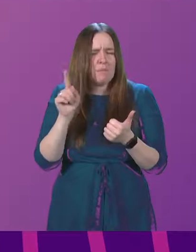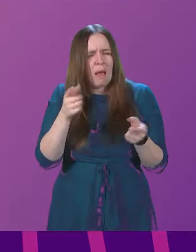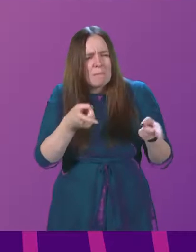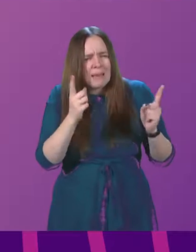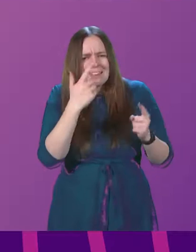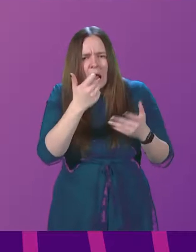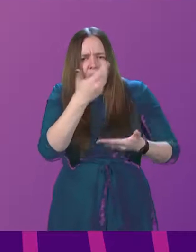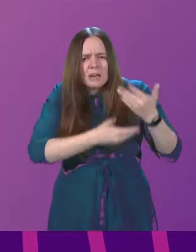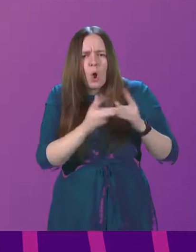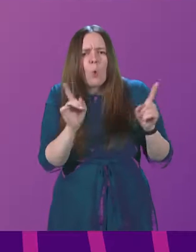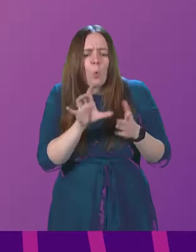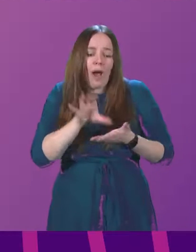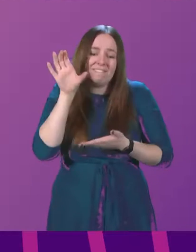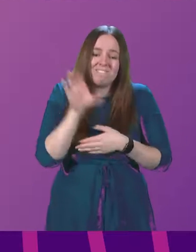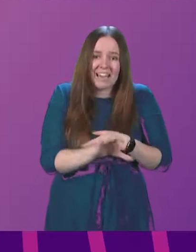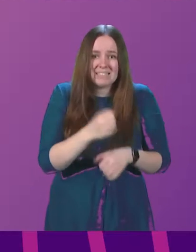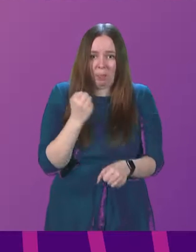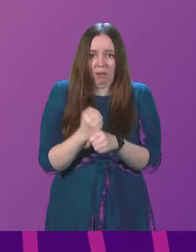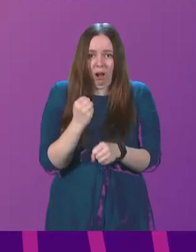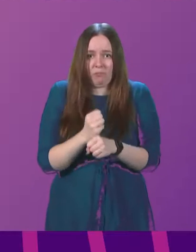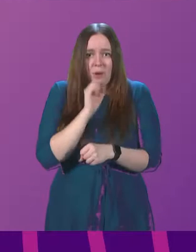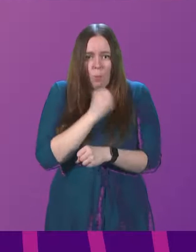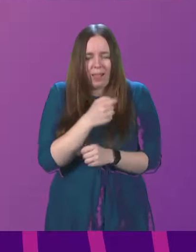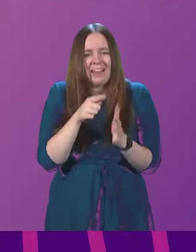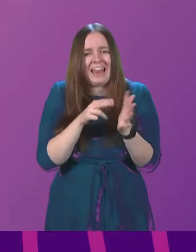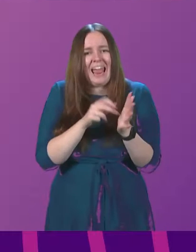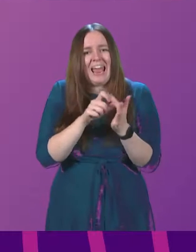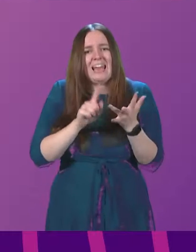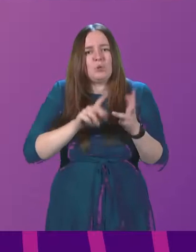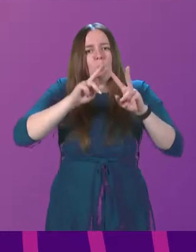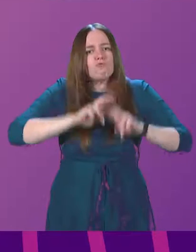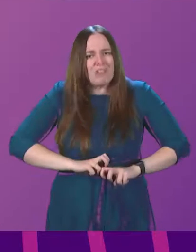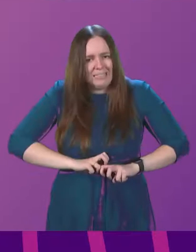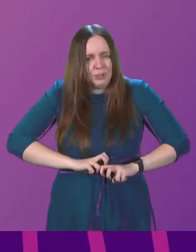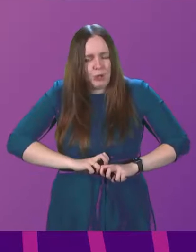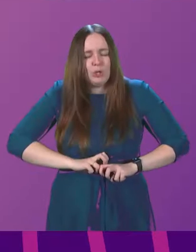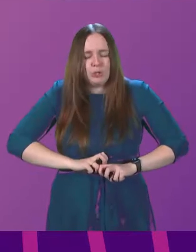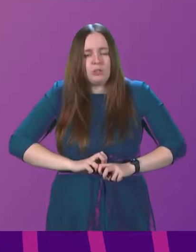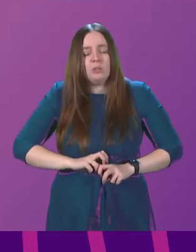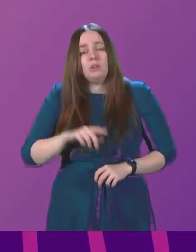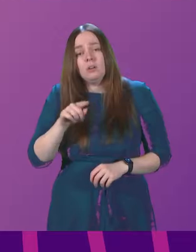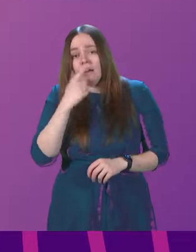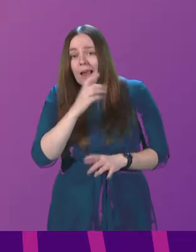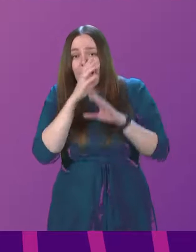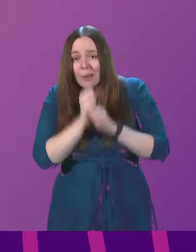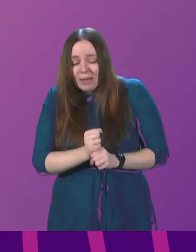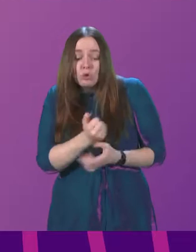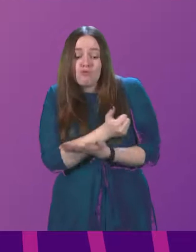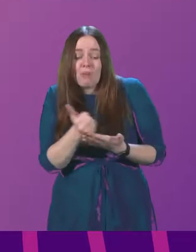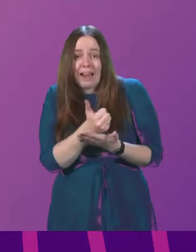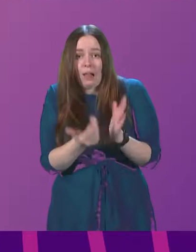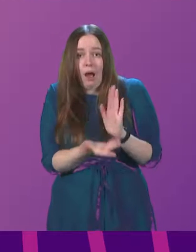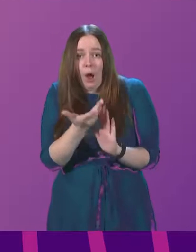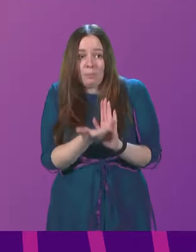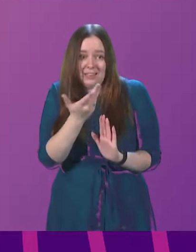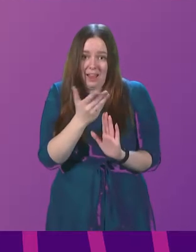outline what investment the Scottish Government will be making in endometriosis research? And will she commit to regularly updating